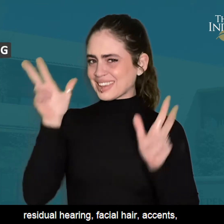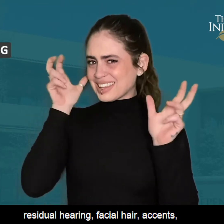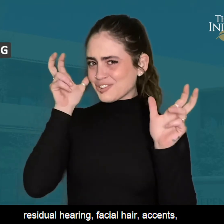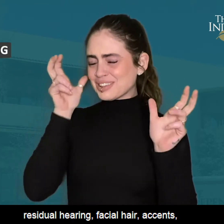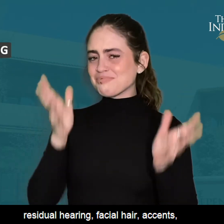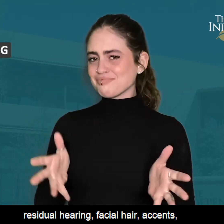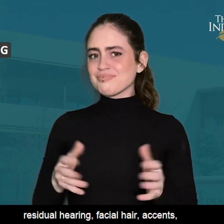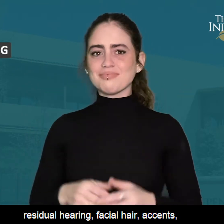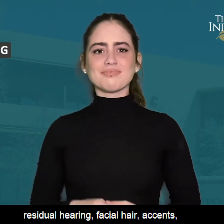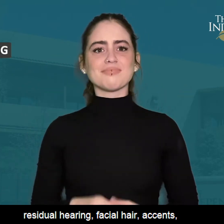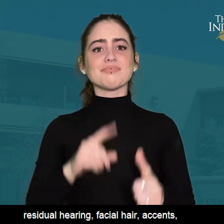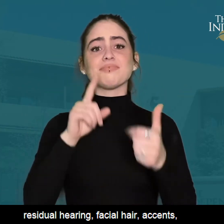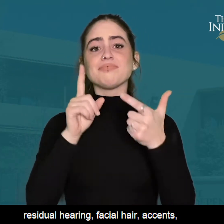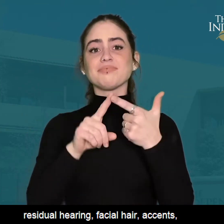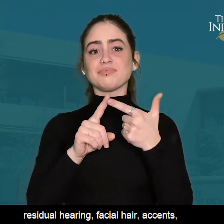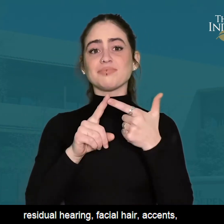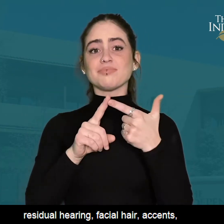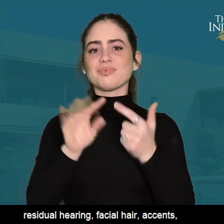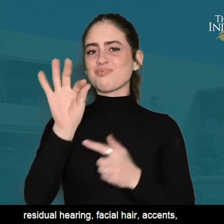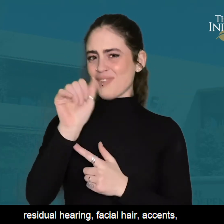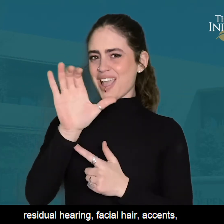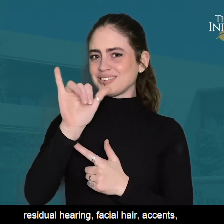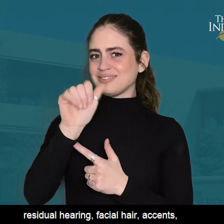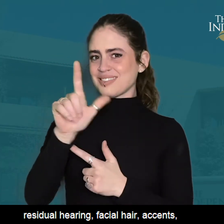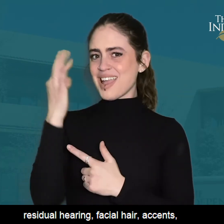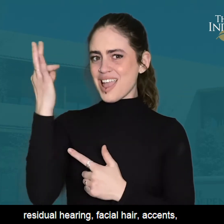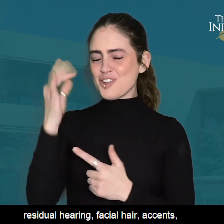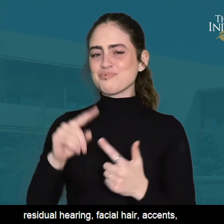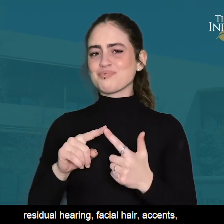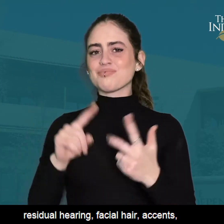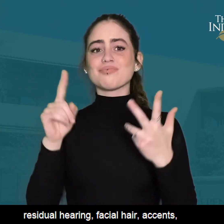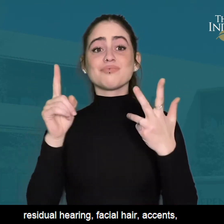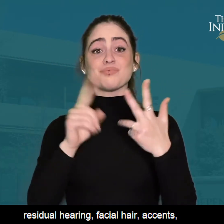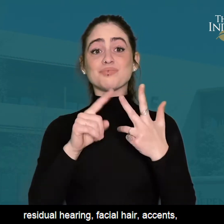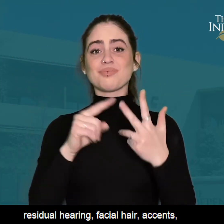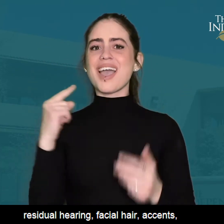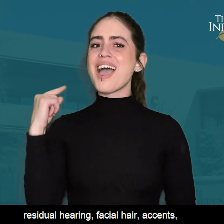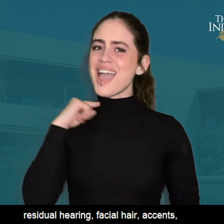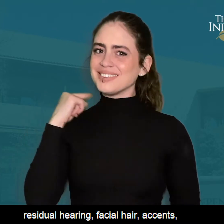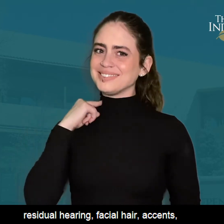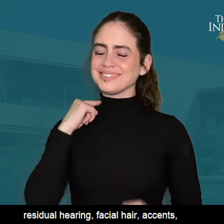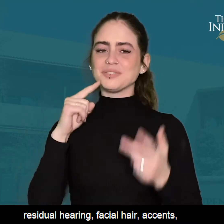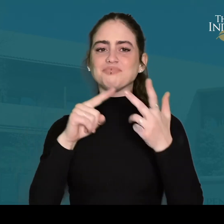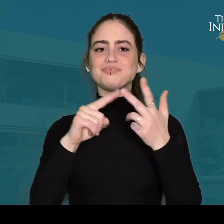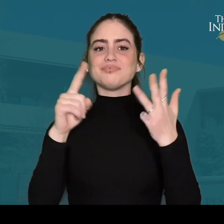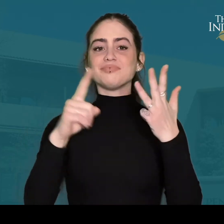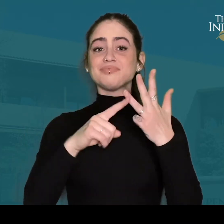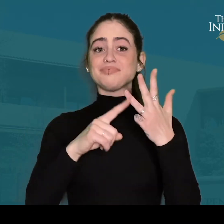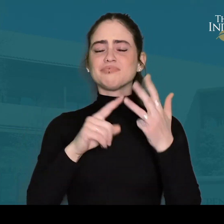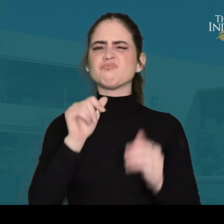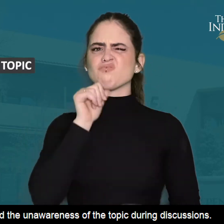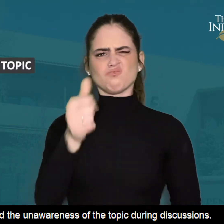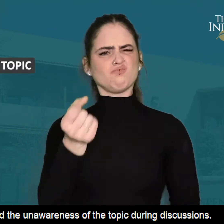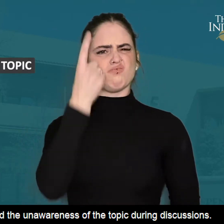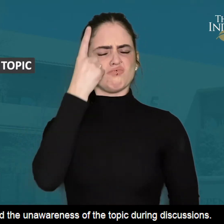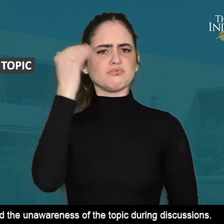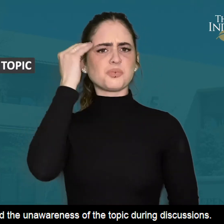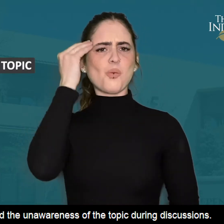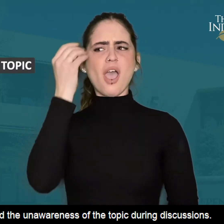are residual hearing, facial hair, accents, and the